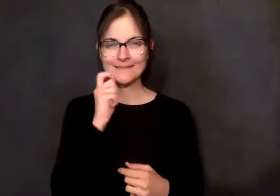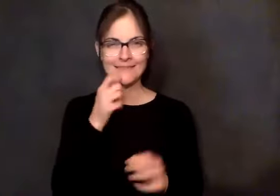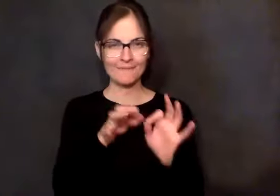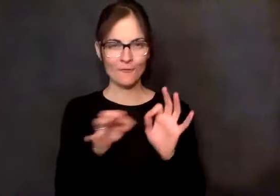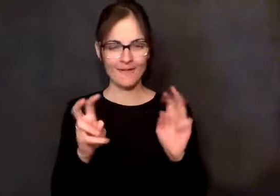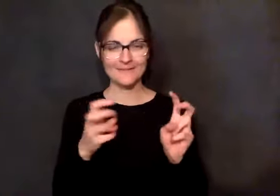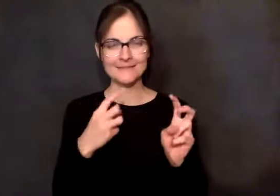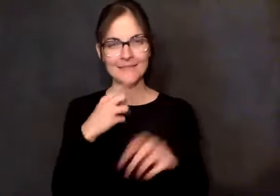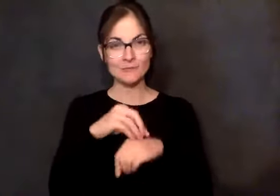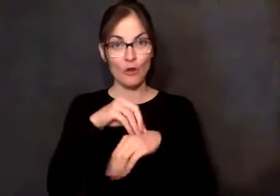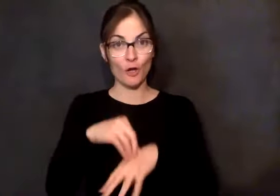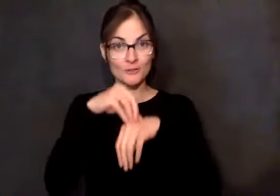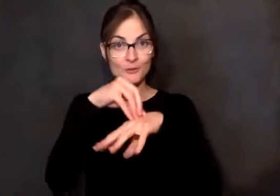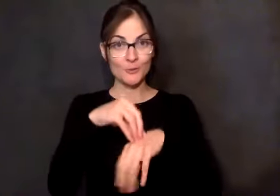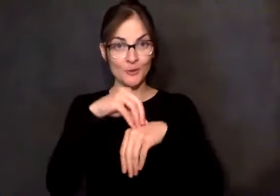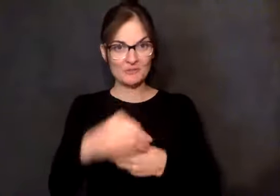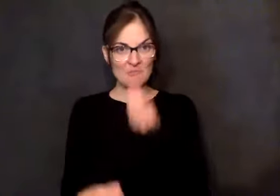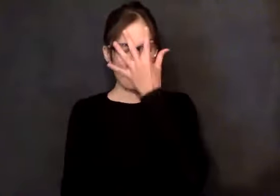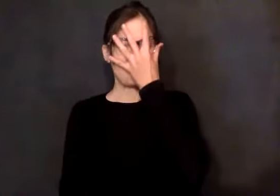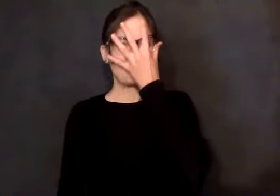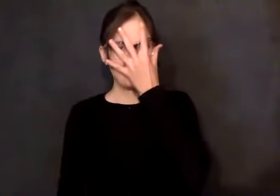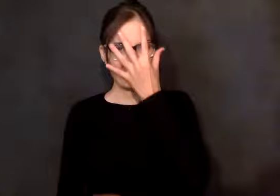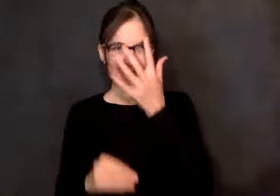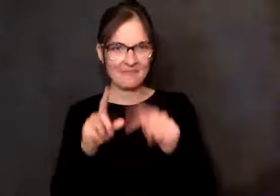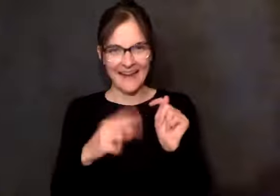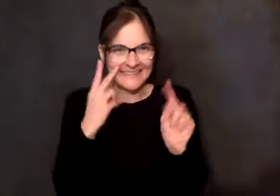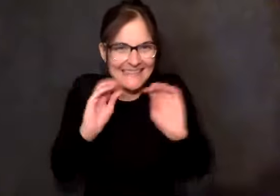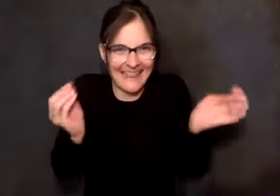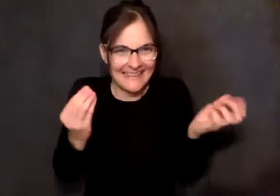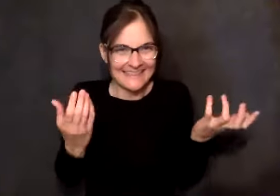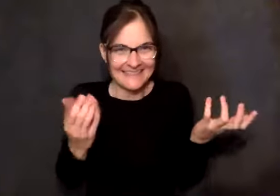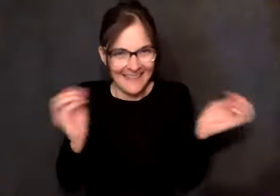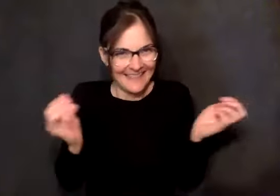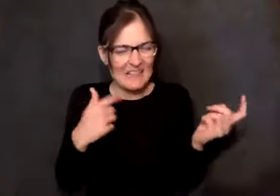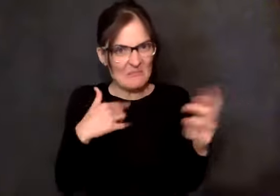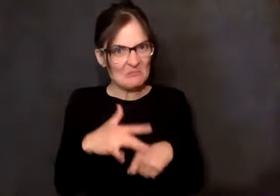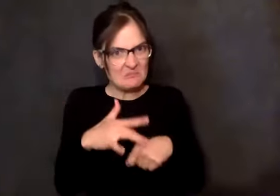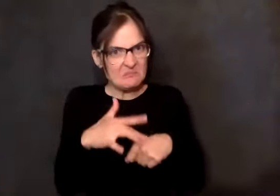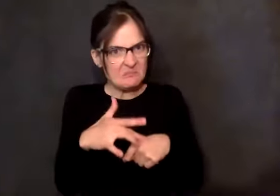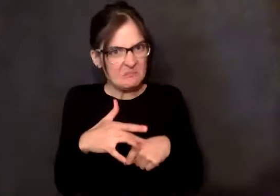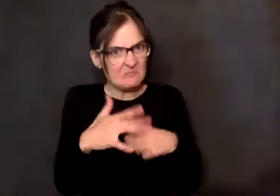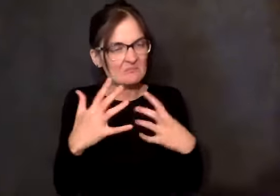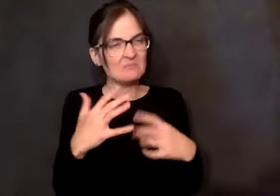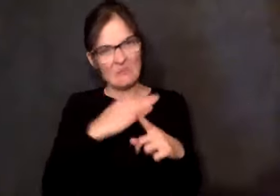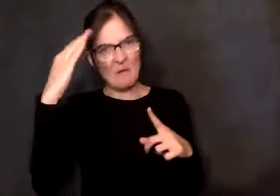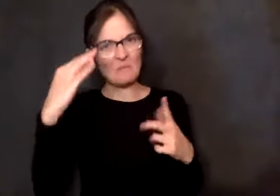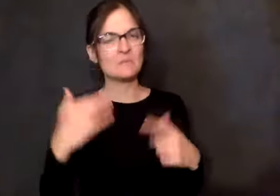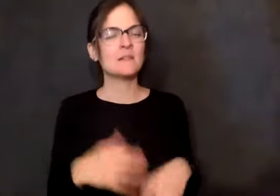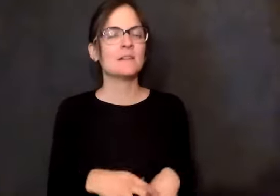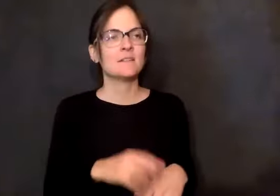with me. There was nothing about any turns in the book. Nothing. So I get home. Call Mary Pearl. How was your trip? You want to hear about my